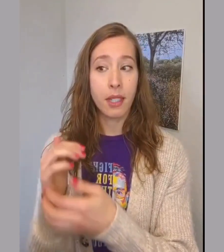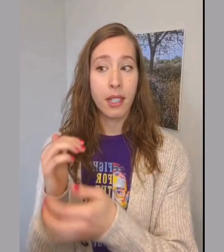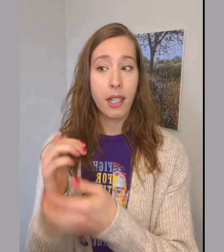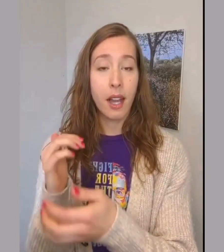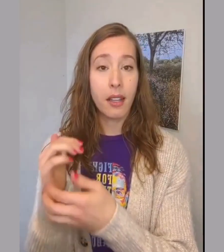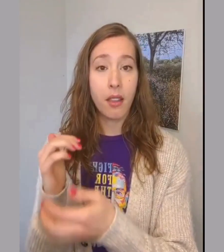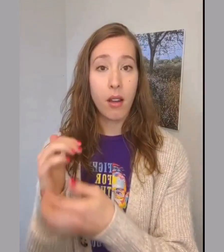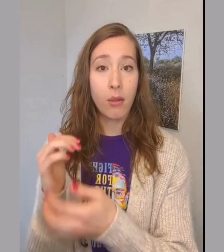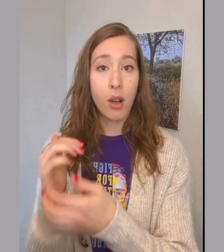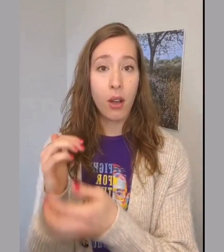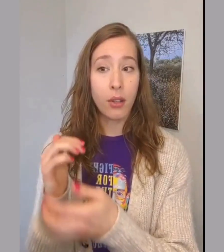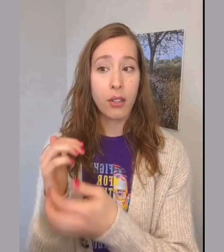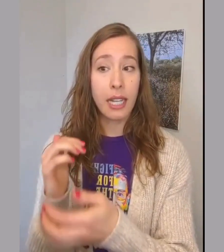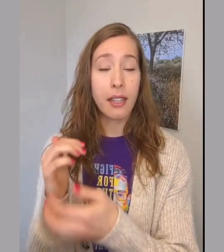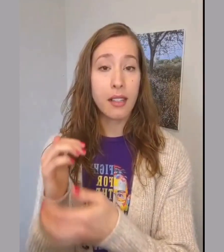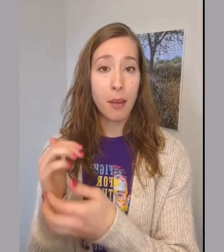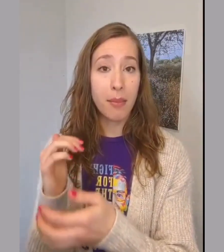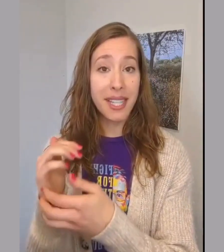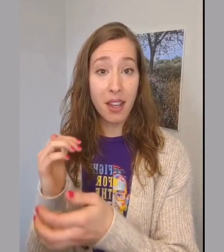I love, honor, and accept myself.